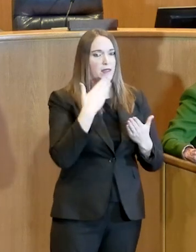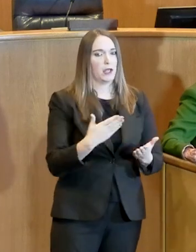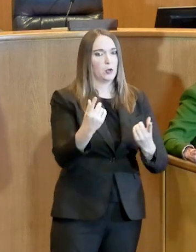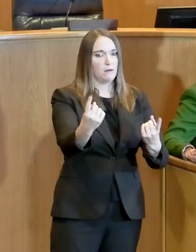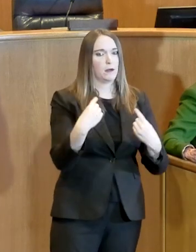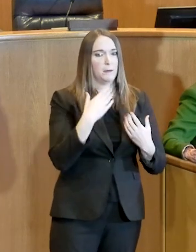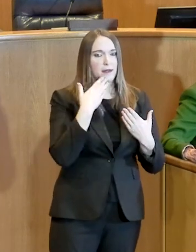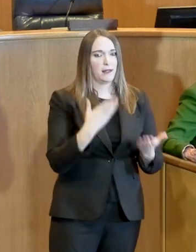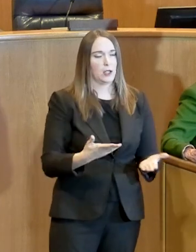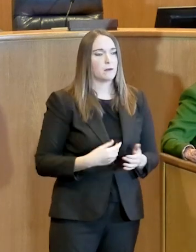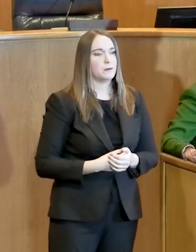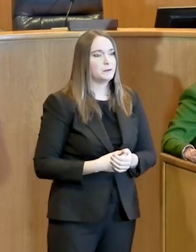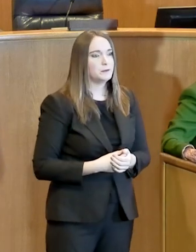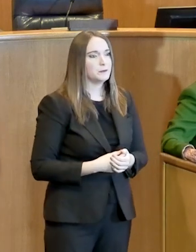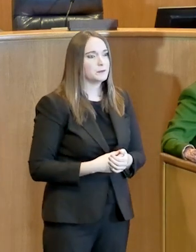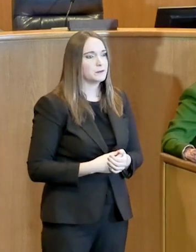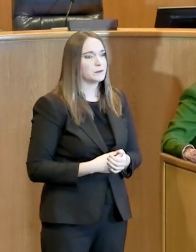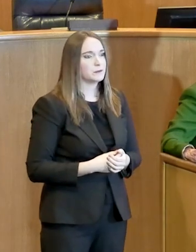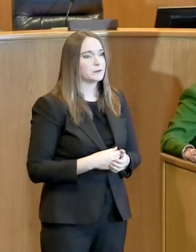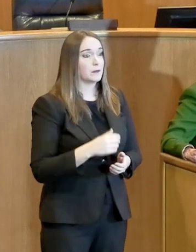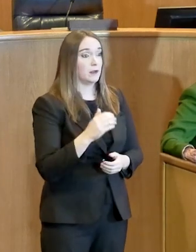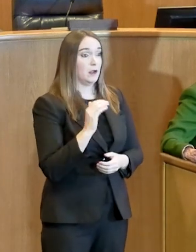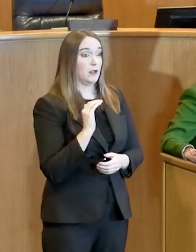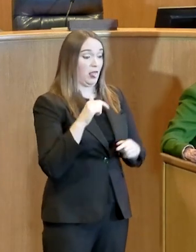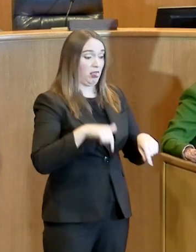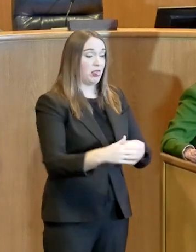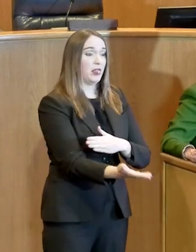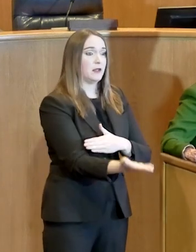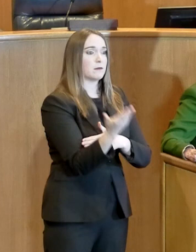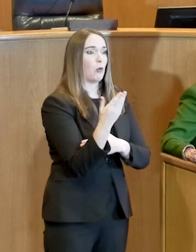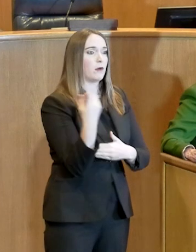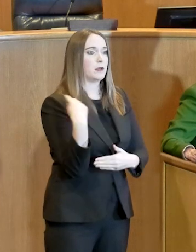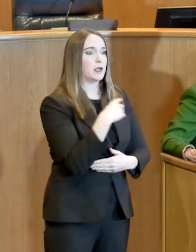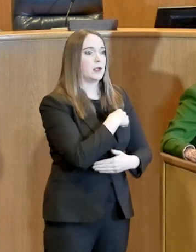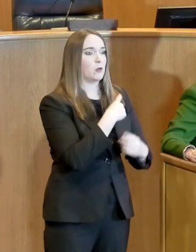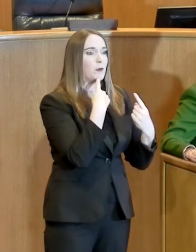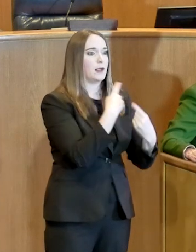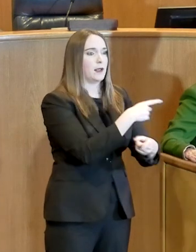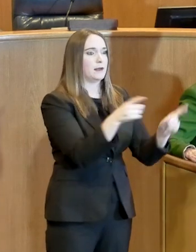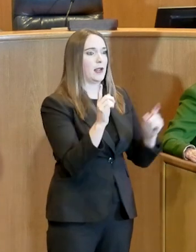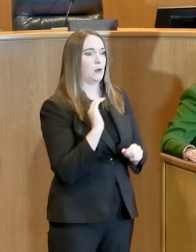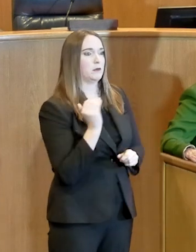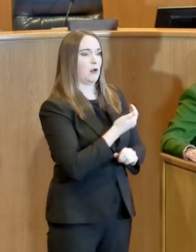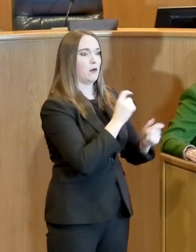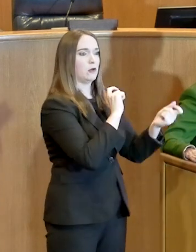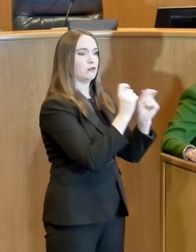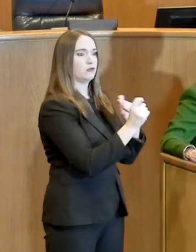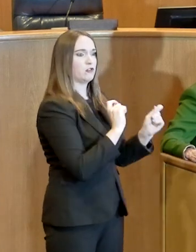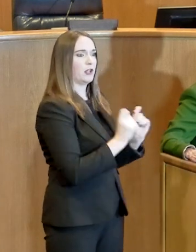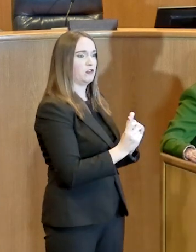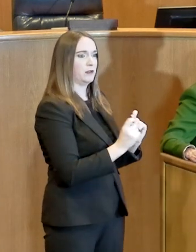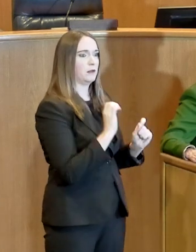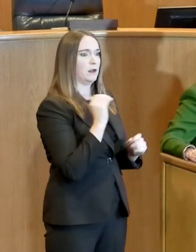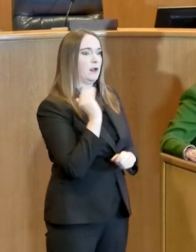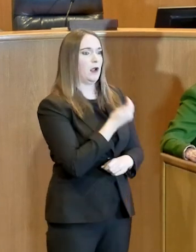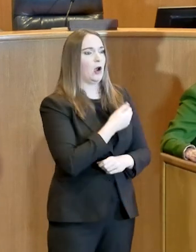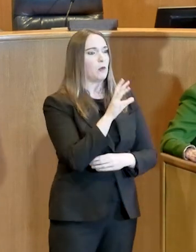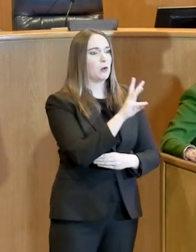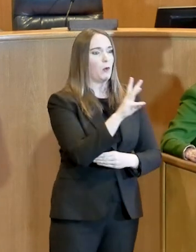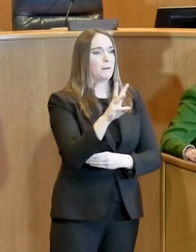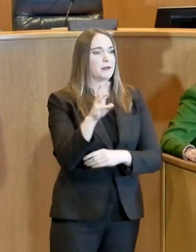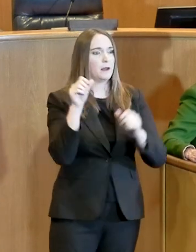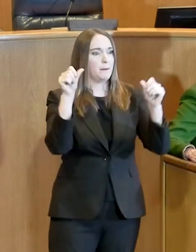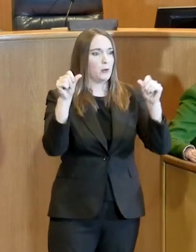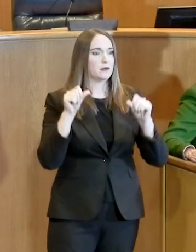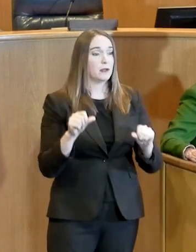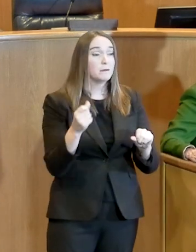what Glenn said. We issued our changes this morning, posted to our website on a video that specifies these. They